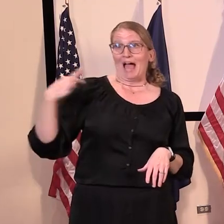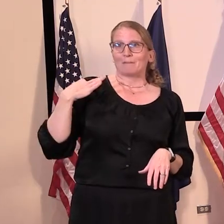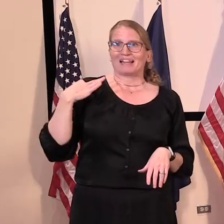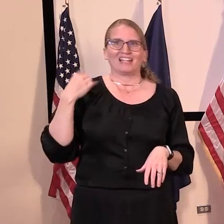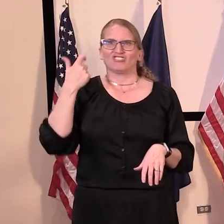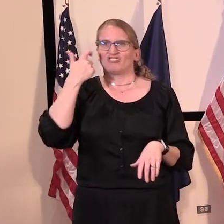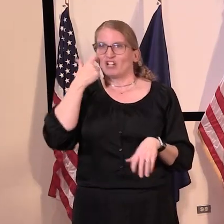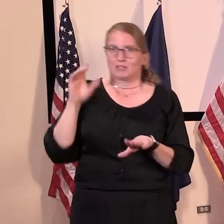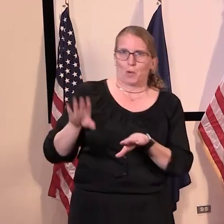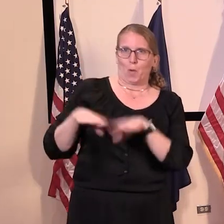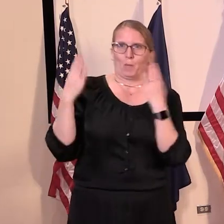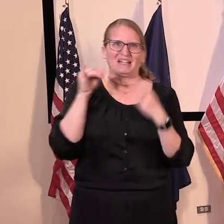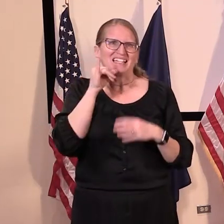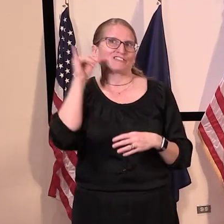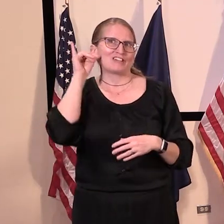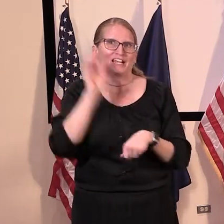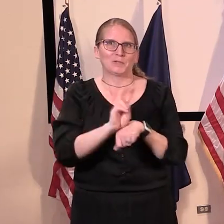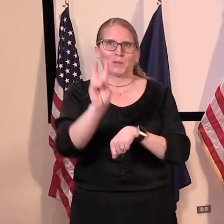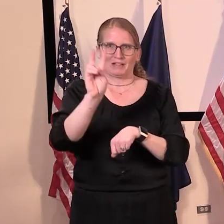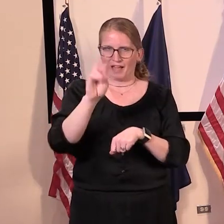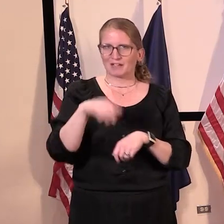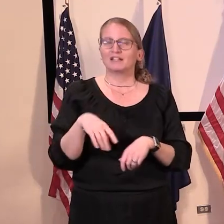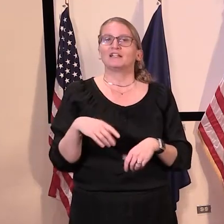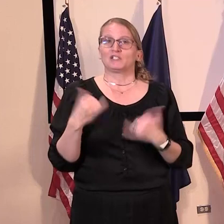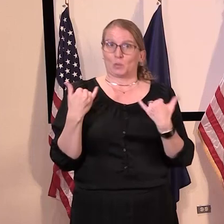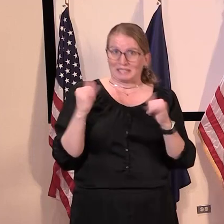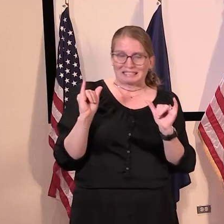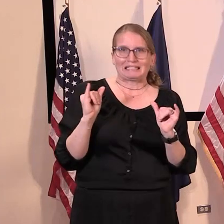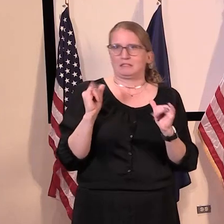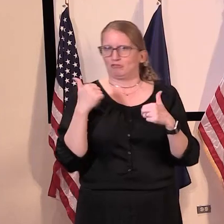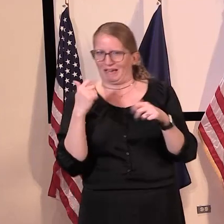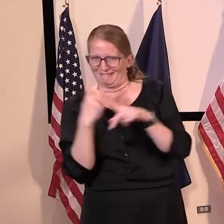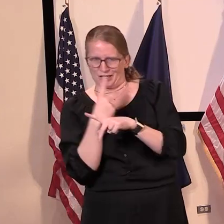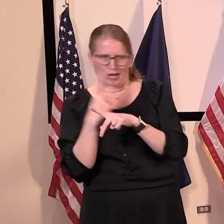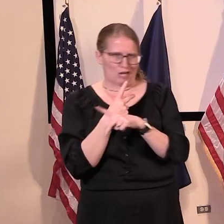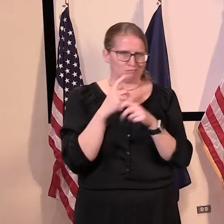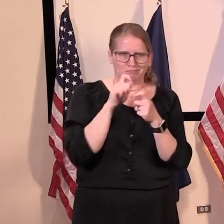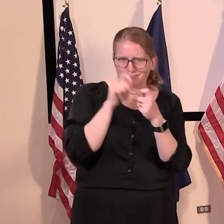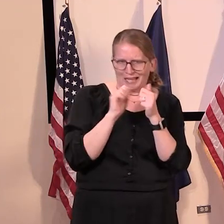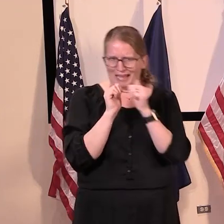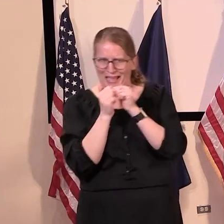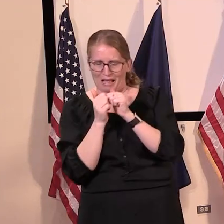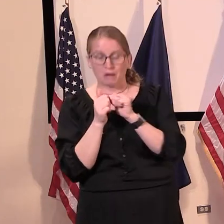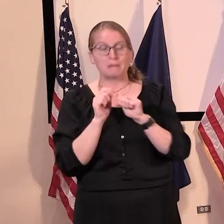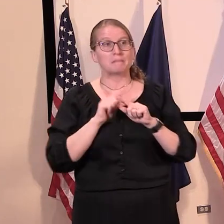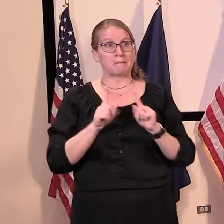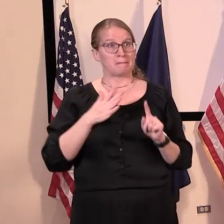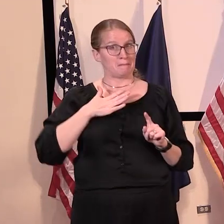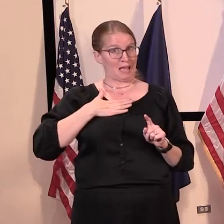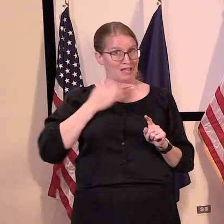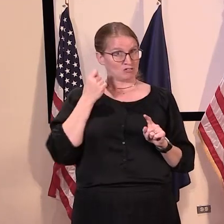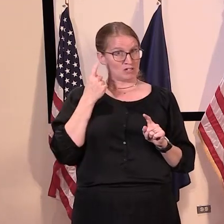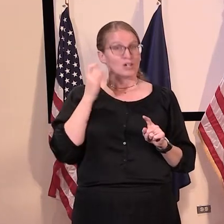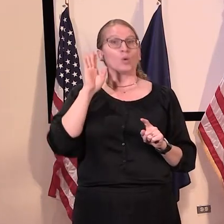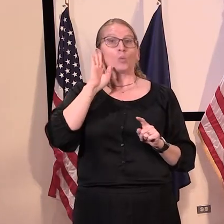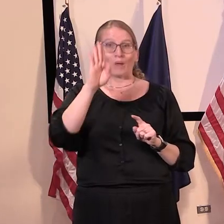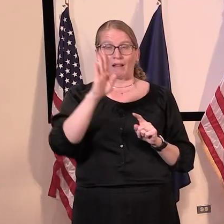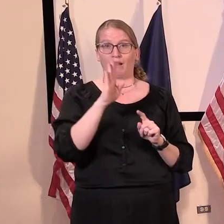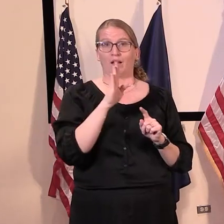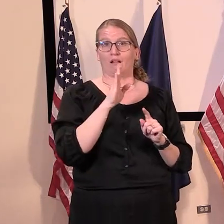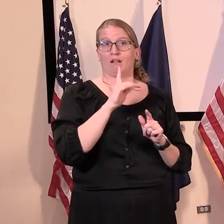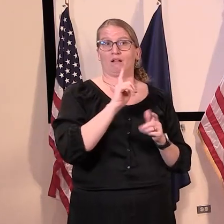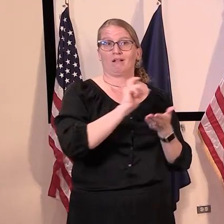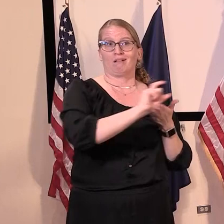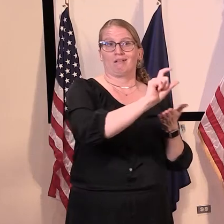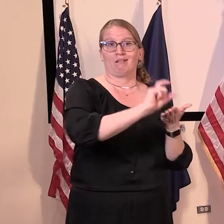afternoon. So we're still formulating that guidance, but my understanding is that we'll be allocating, uh, those funds to the school districts